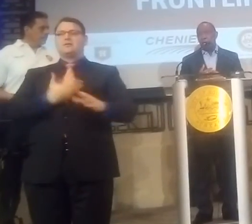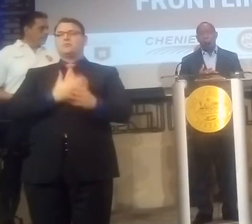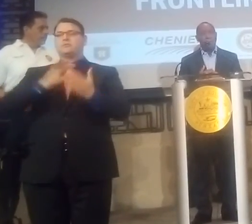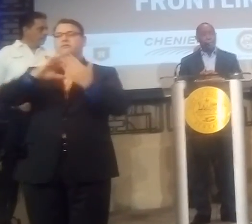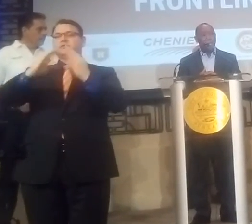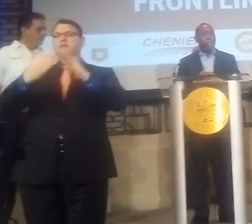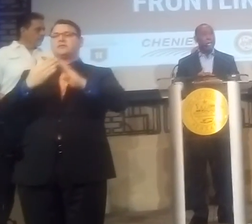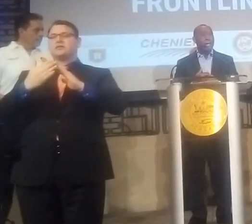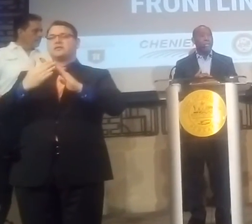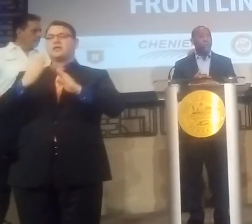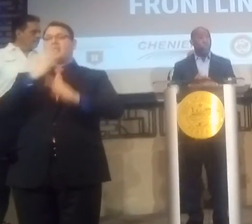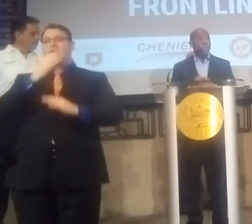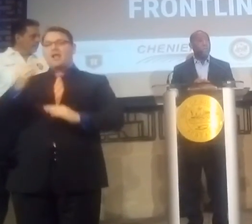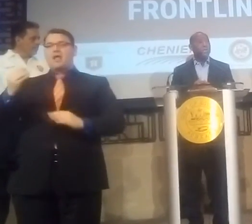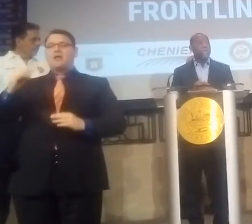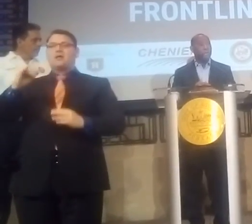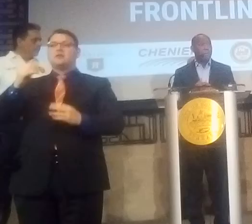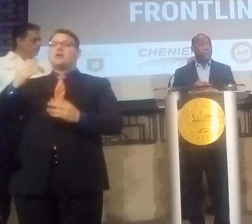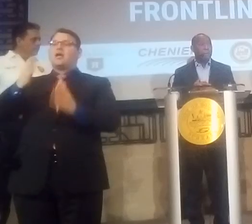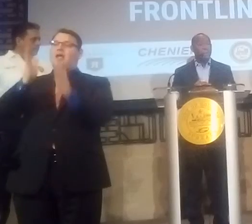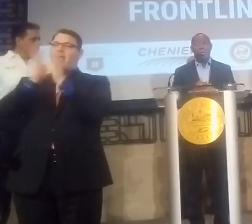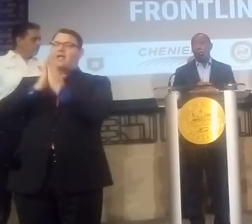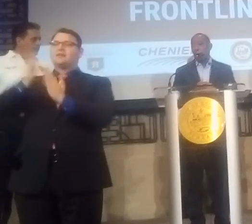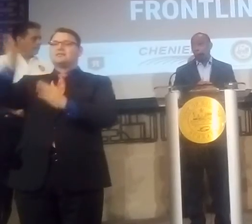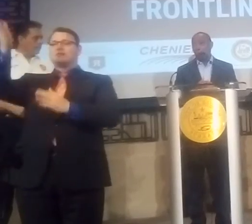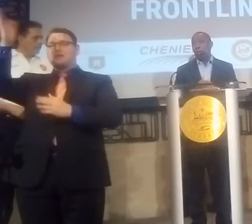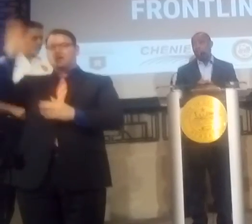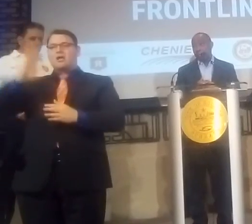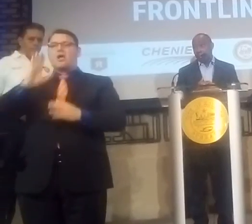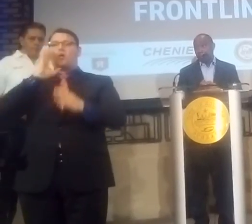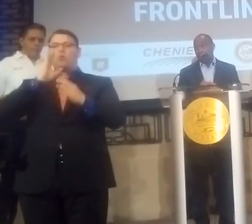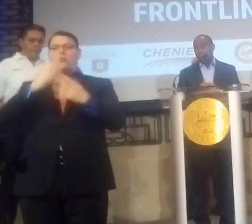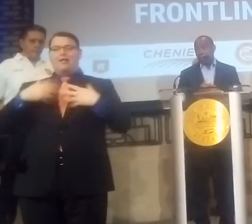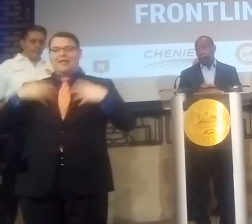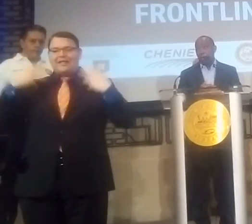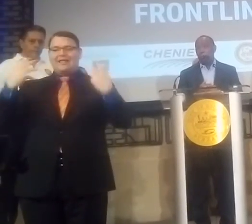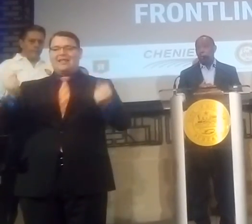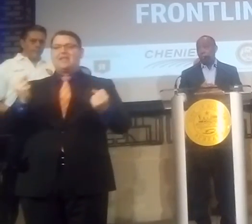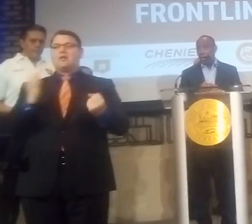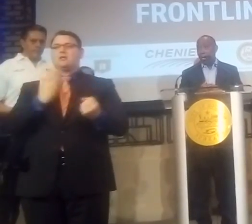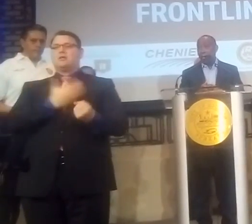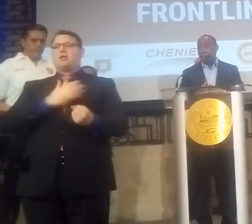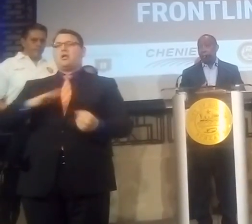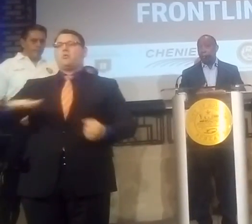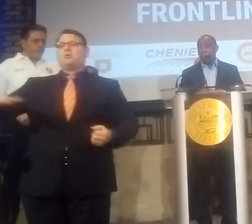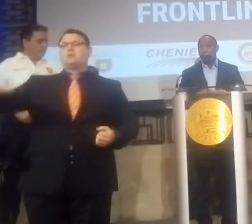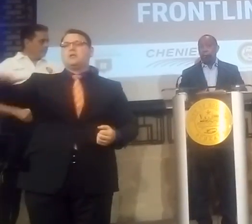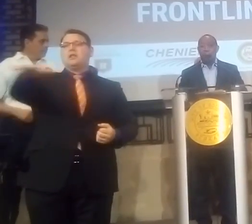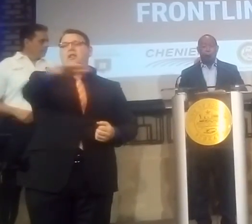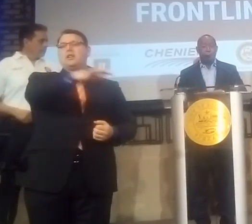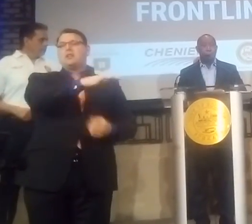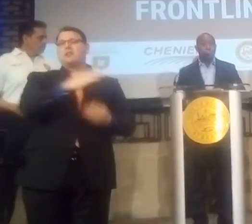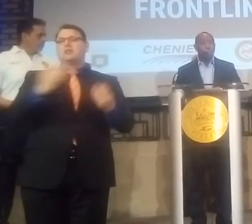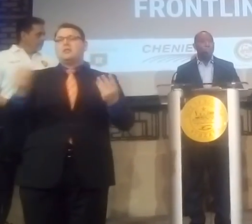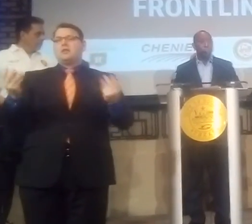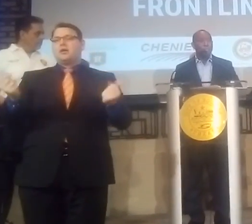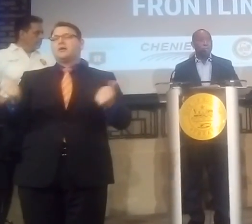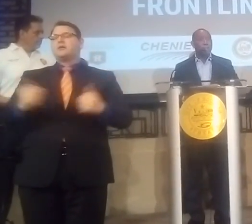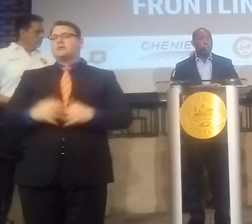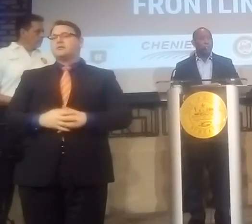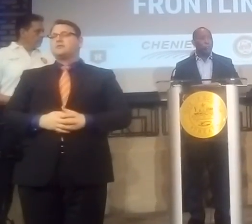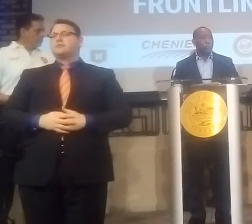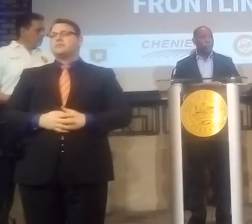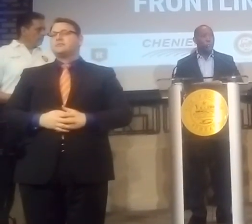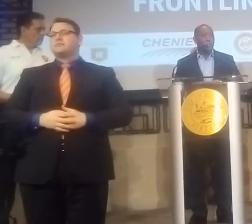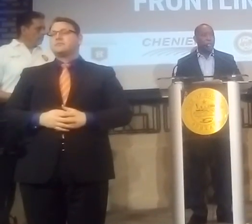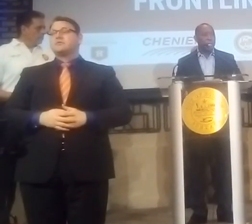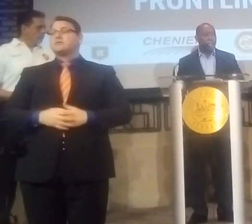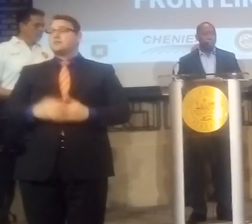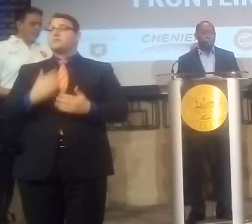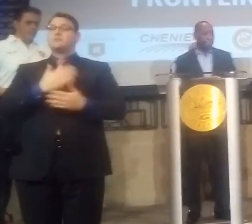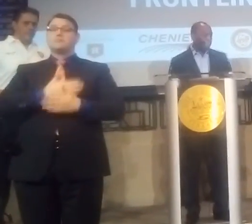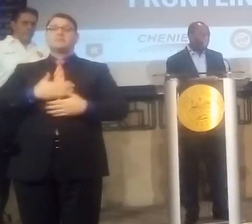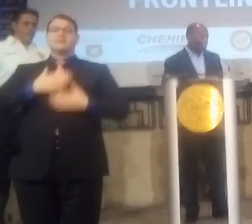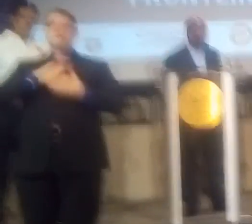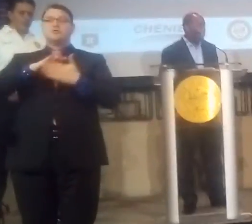and that God will heal our land. And with that enjoy your weekend.